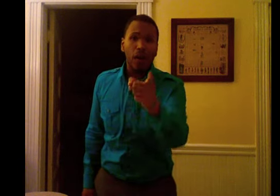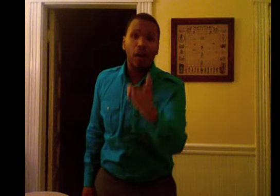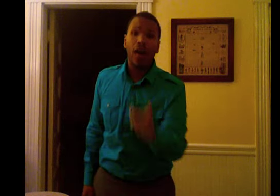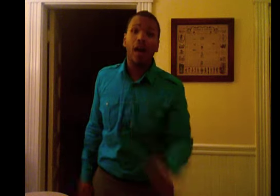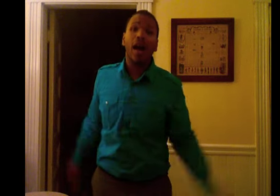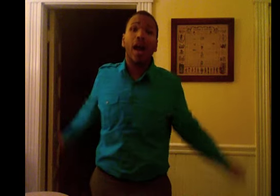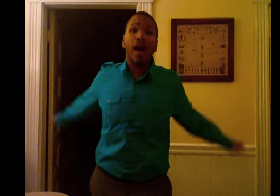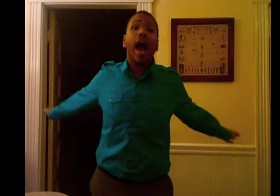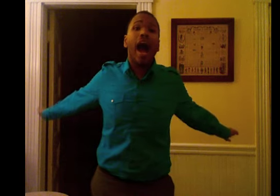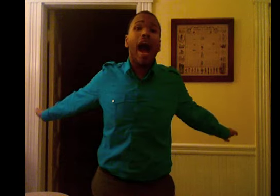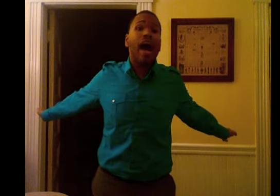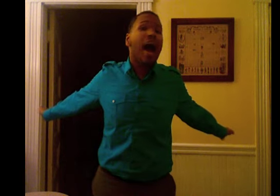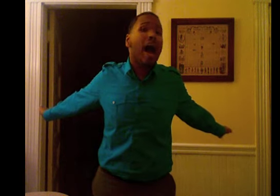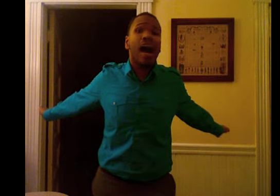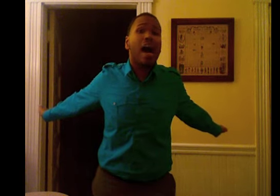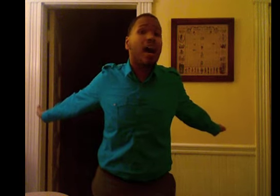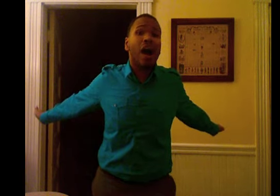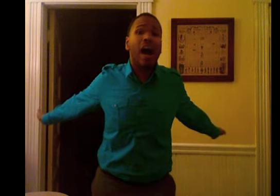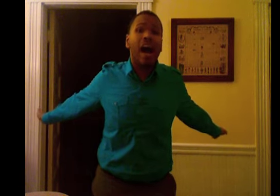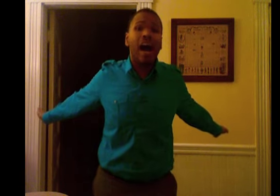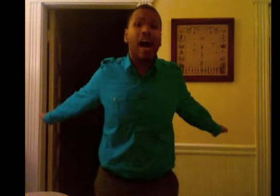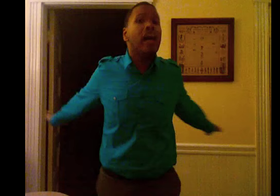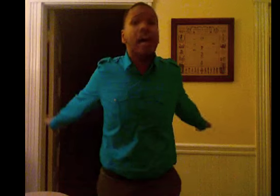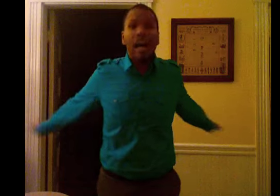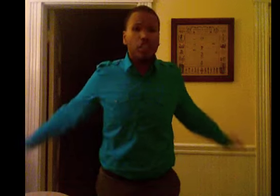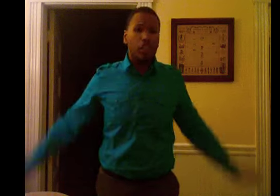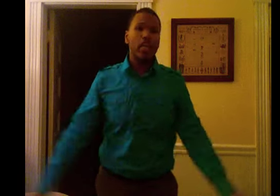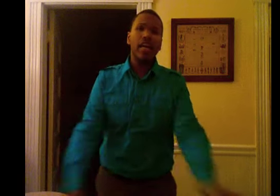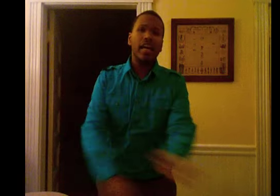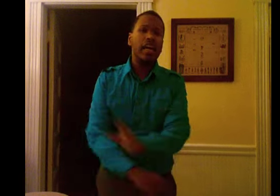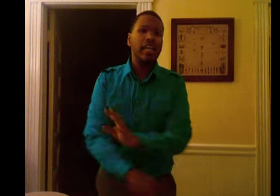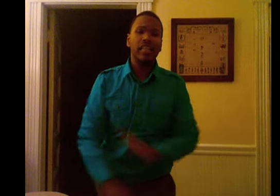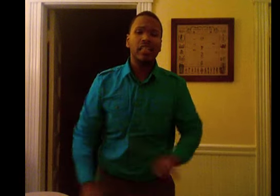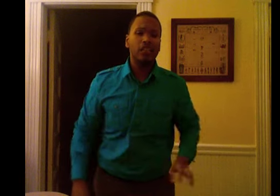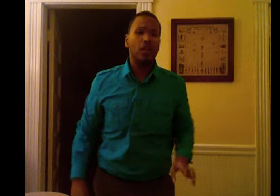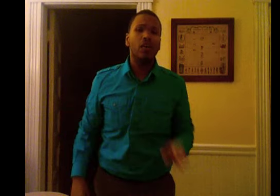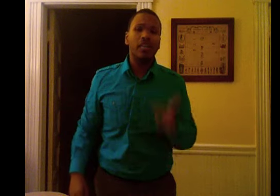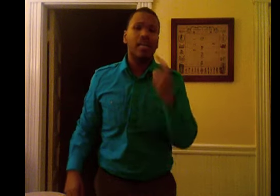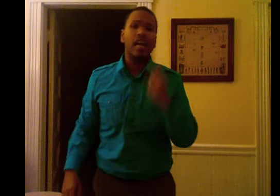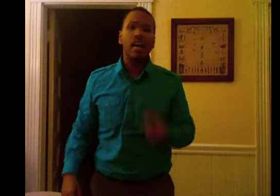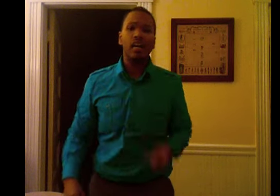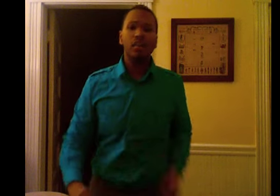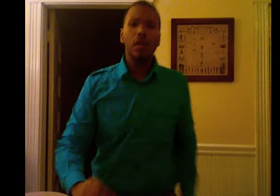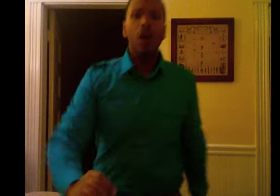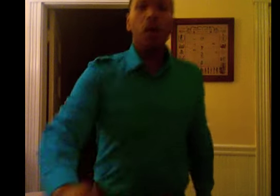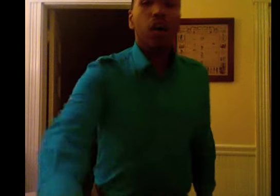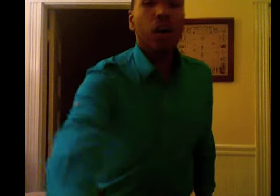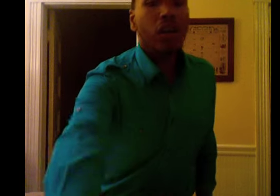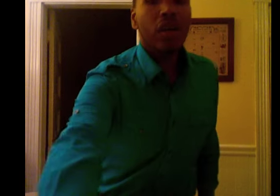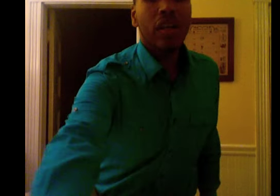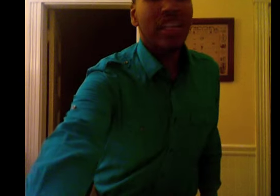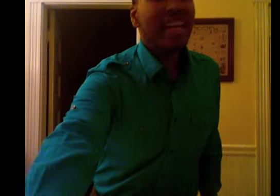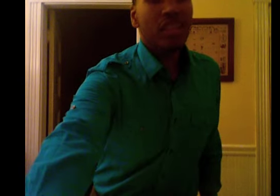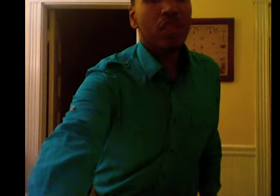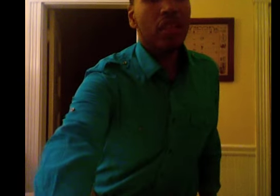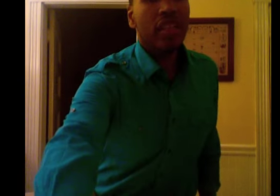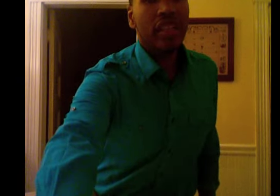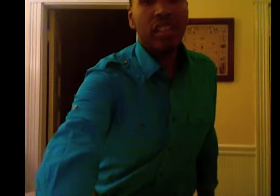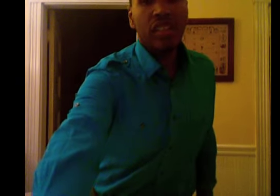a change gonna come, oh yes it will,